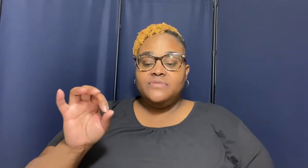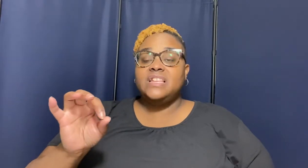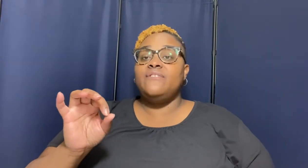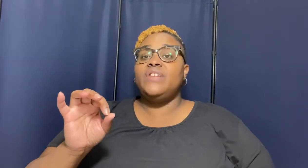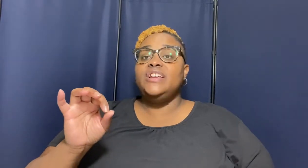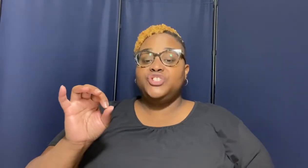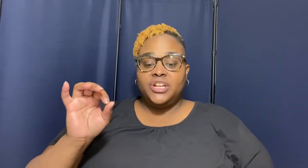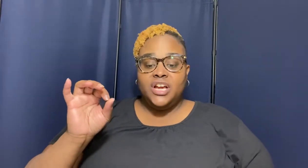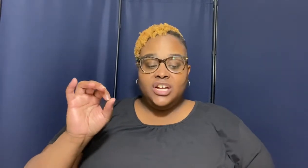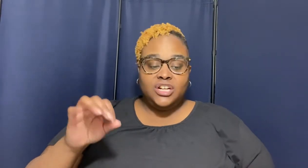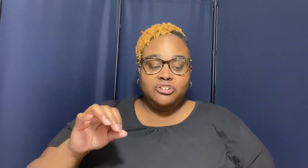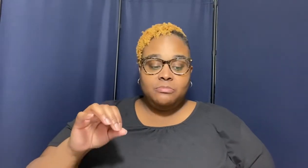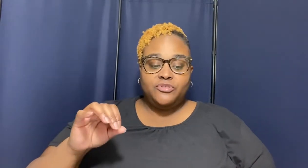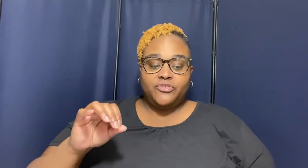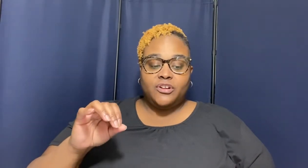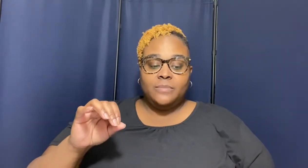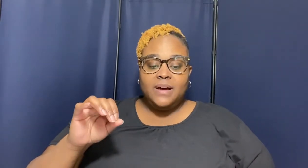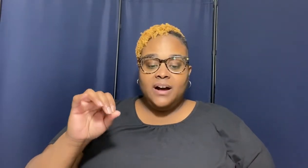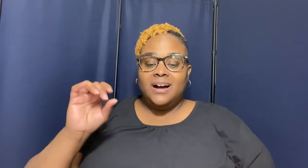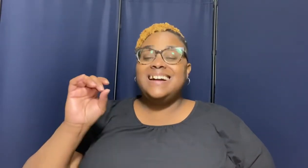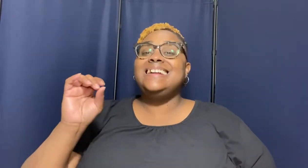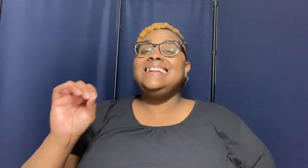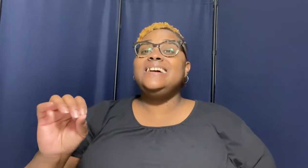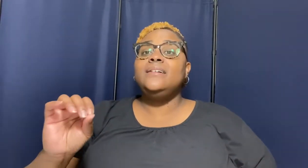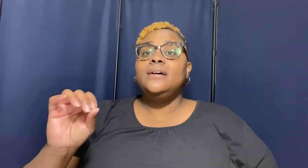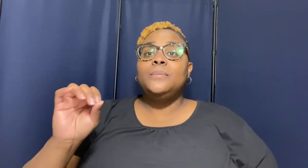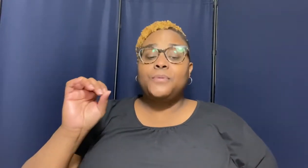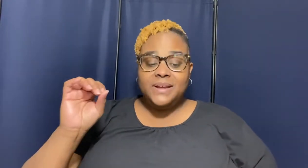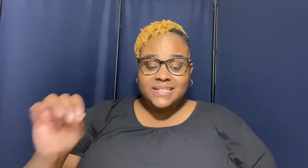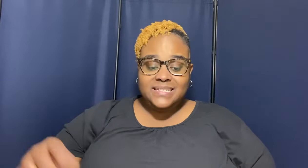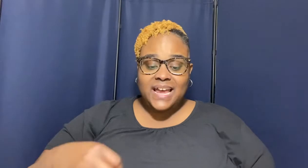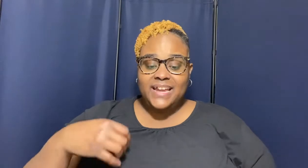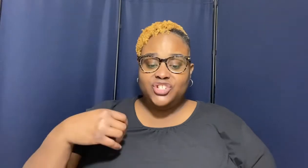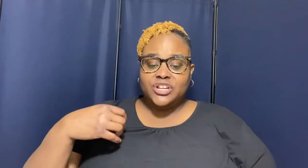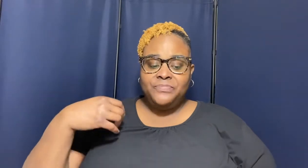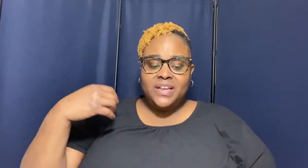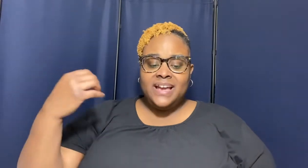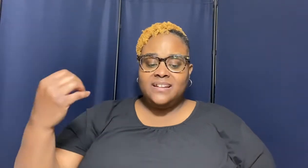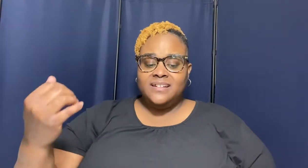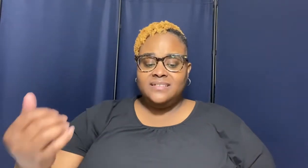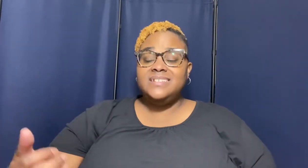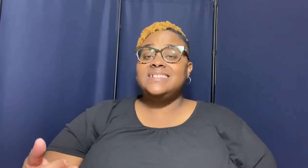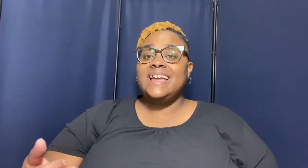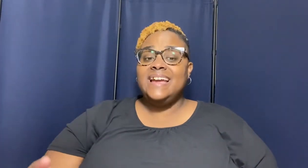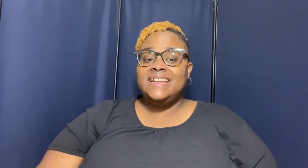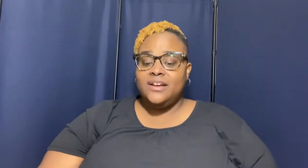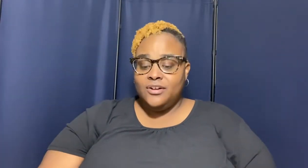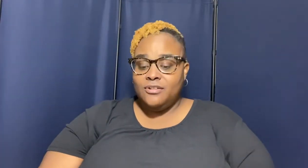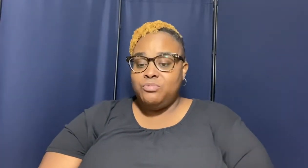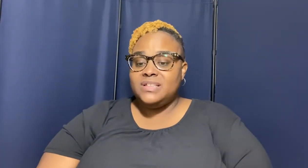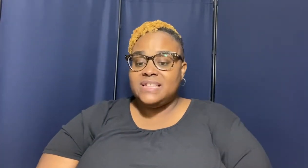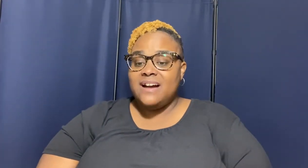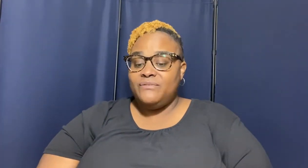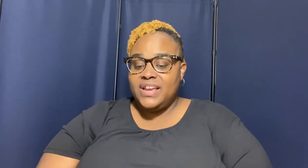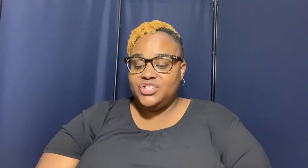salvation comes from a clear presentation and understanding of what salvation